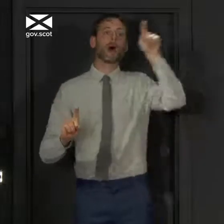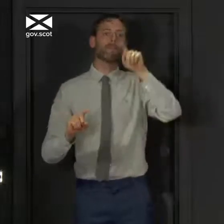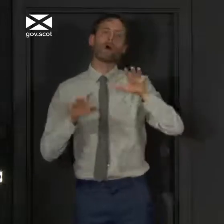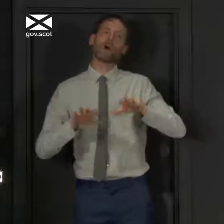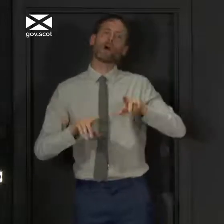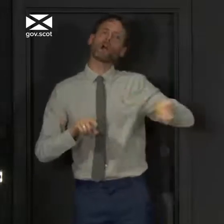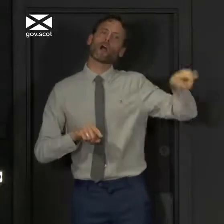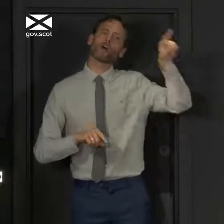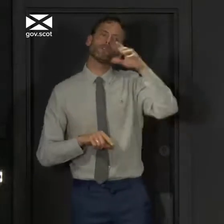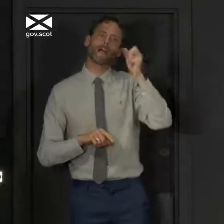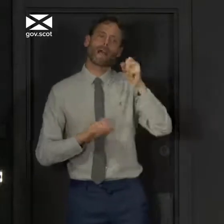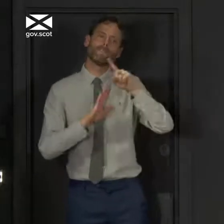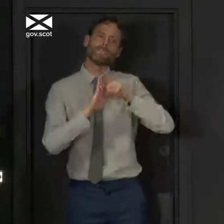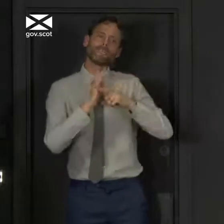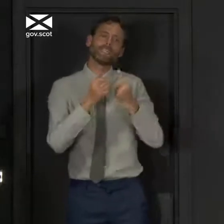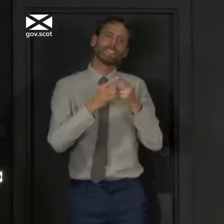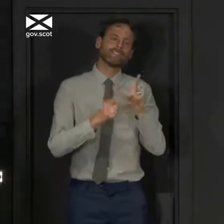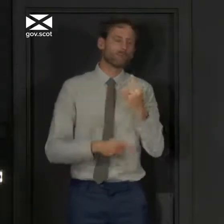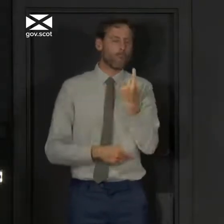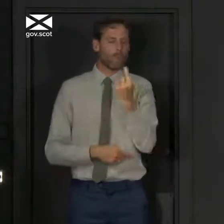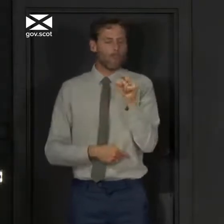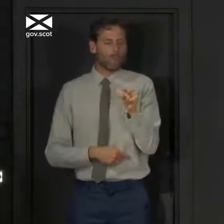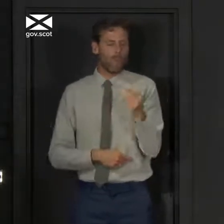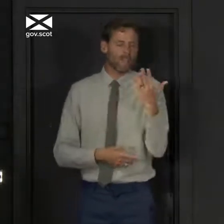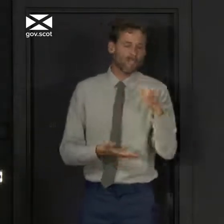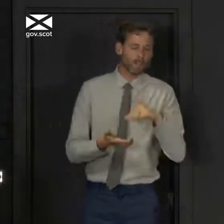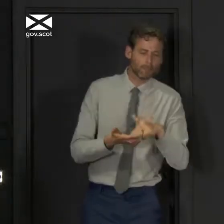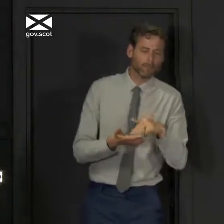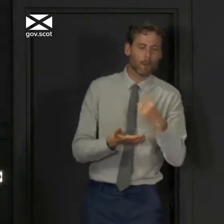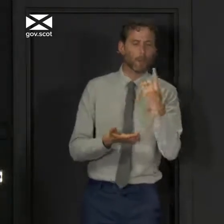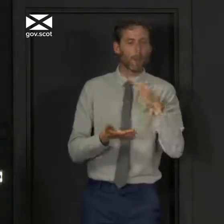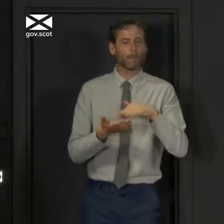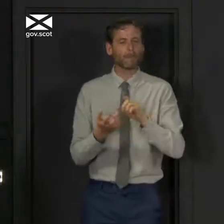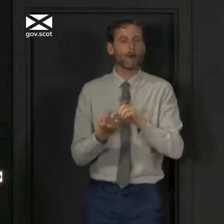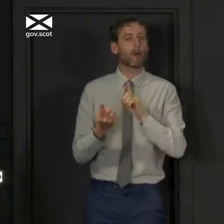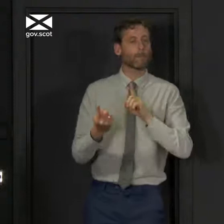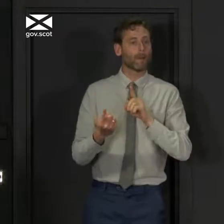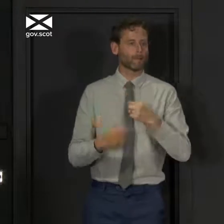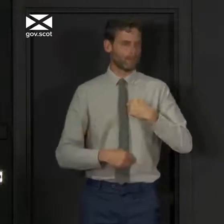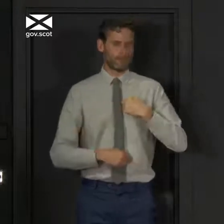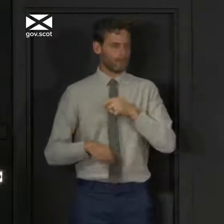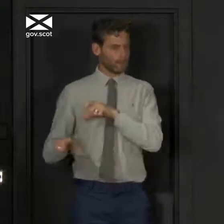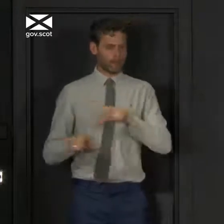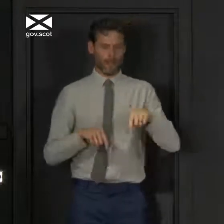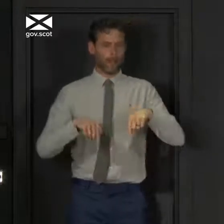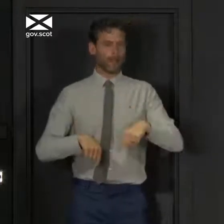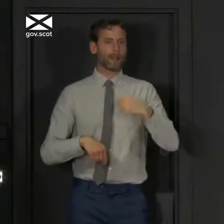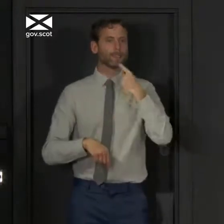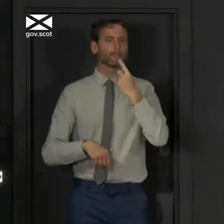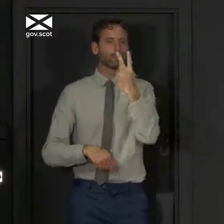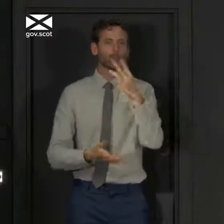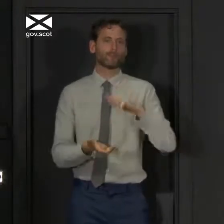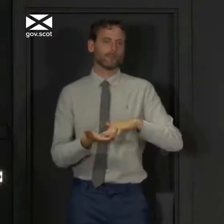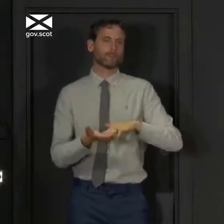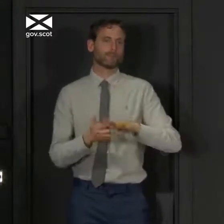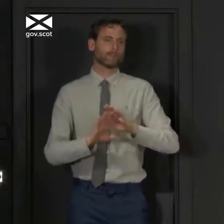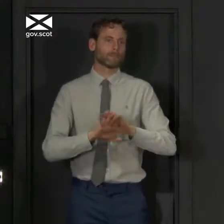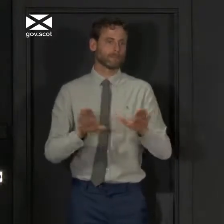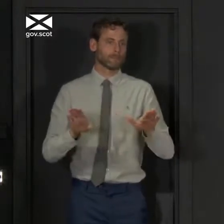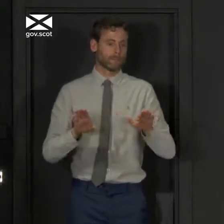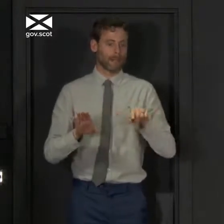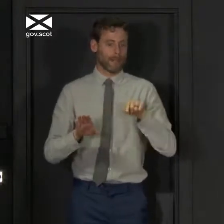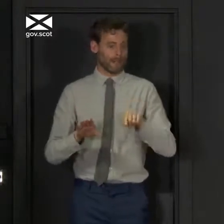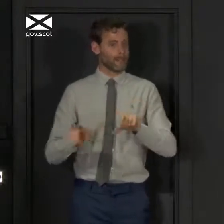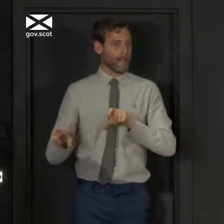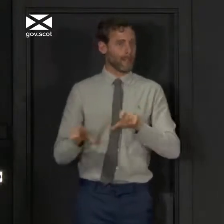a different distance, a metre or a metre and a half, but I certainly have not been given advice that we should change that right now. And we will continue